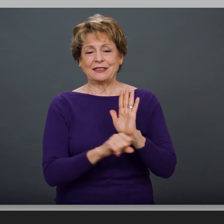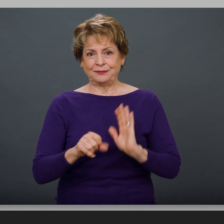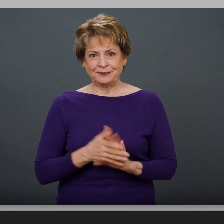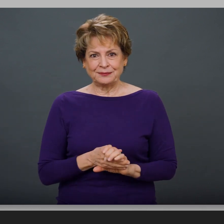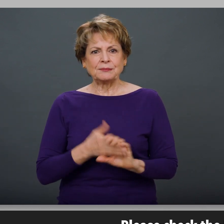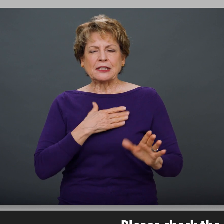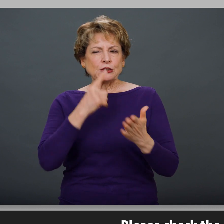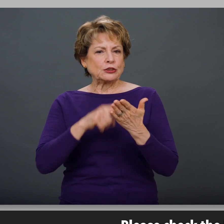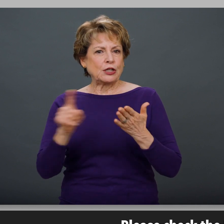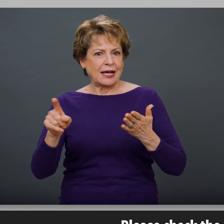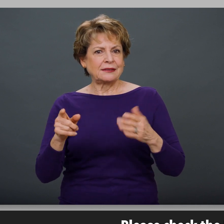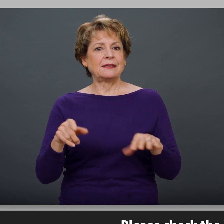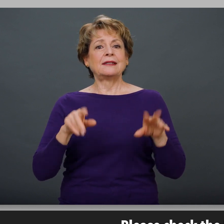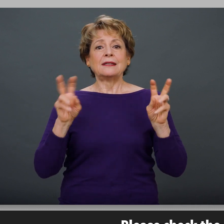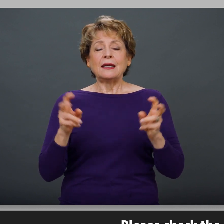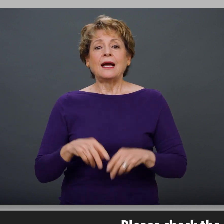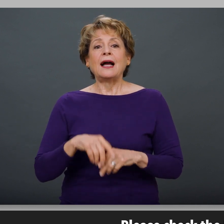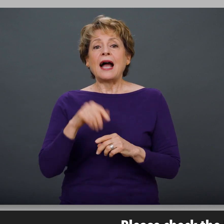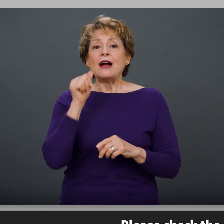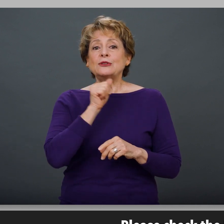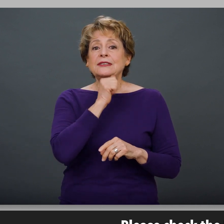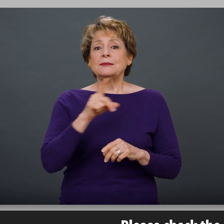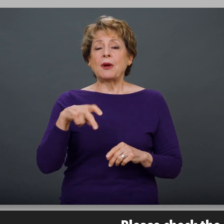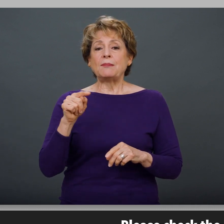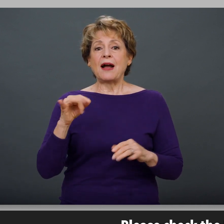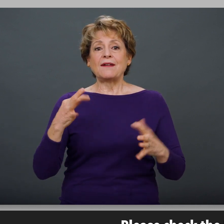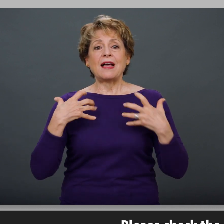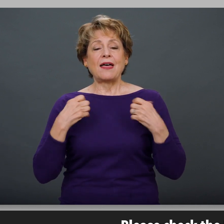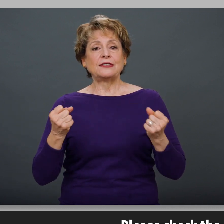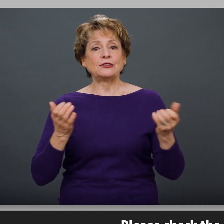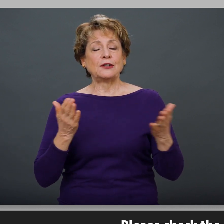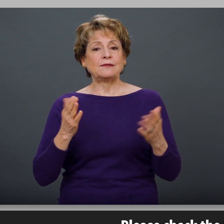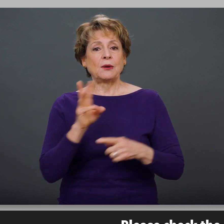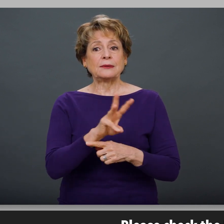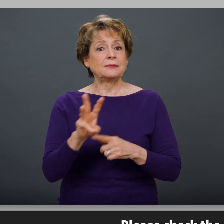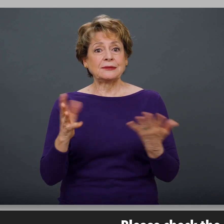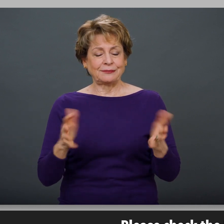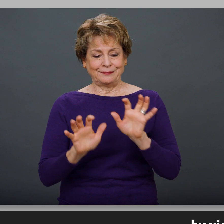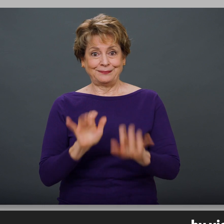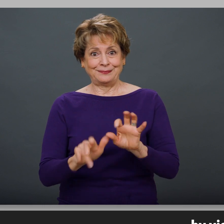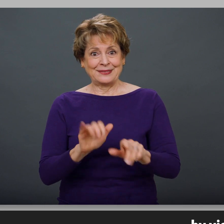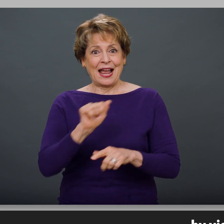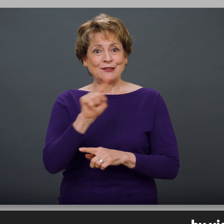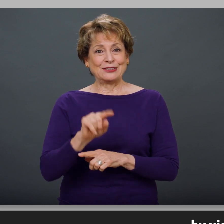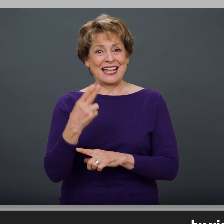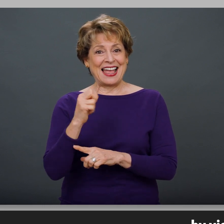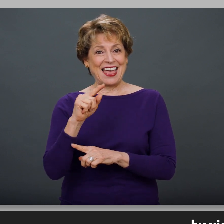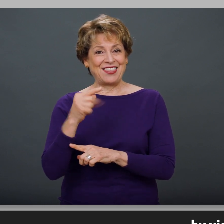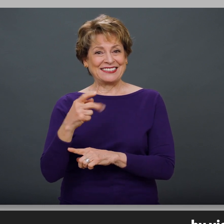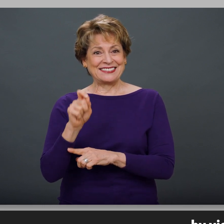choose from. Please check the Find Vaccine tool on the Arizona Department of Health Services website by visiting